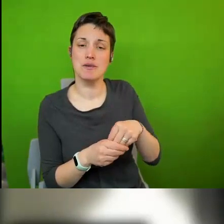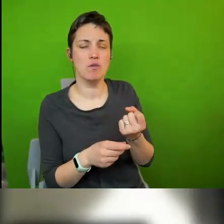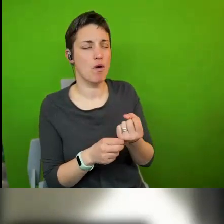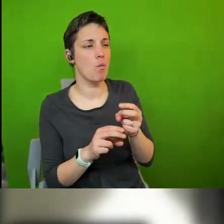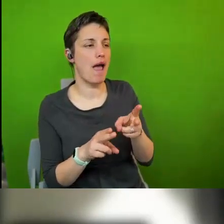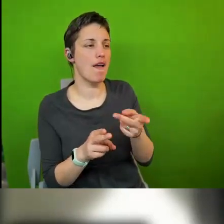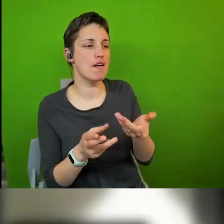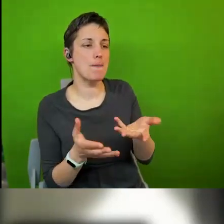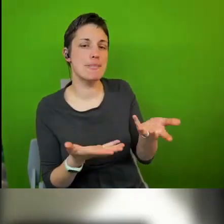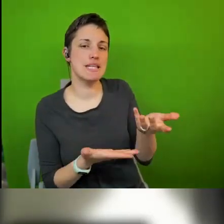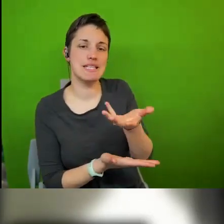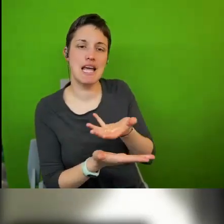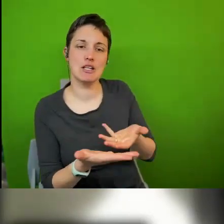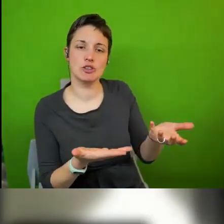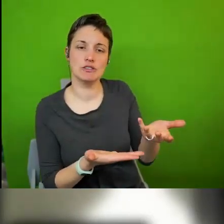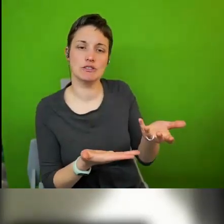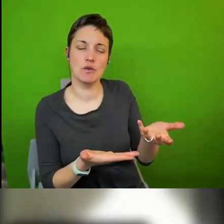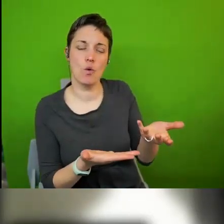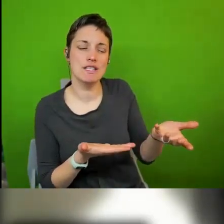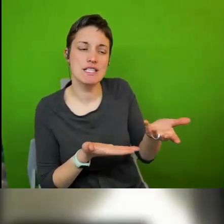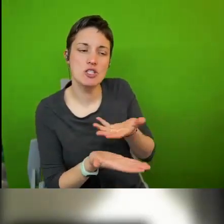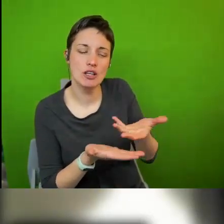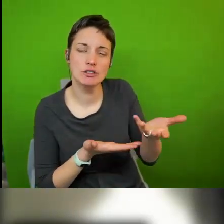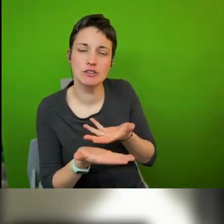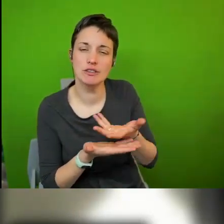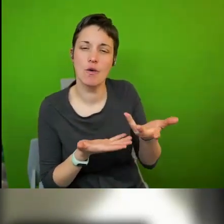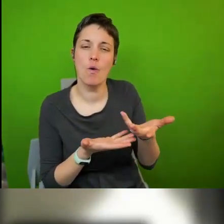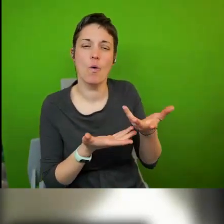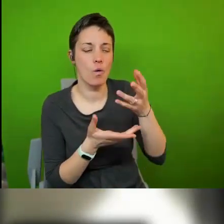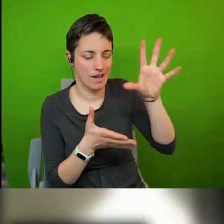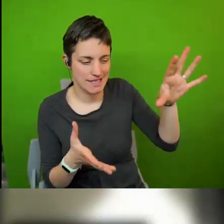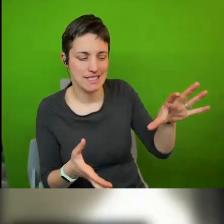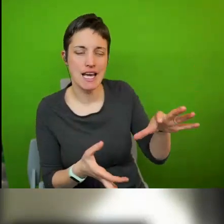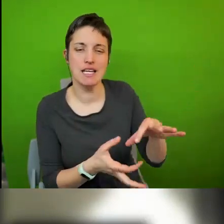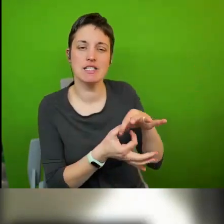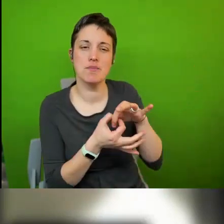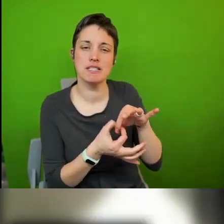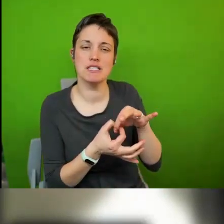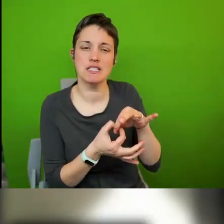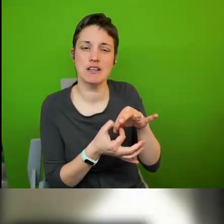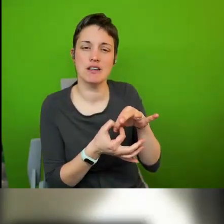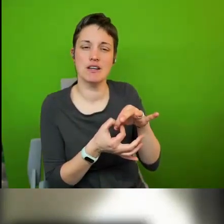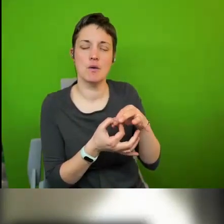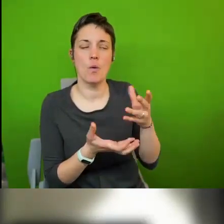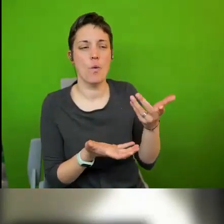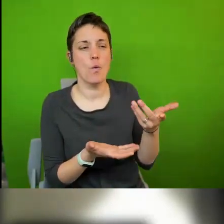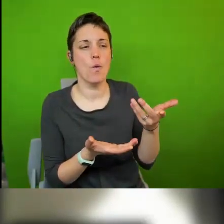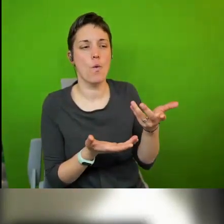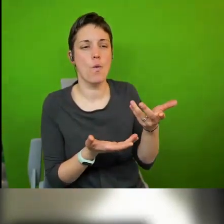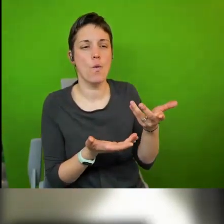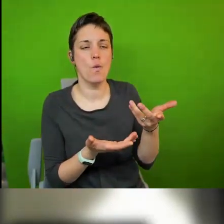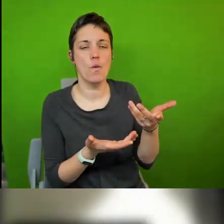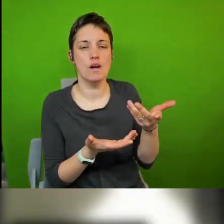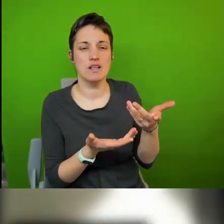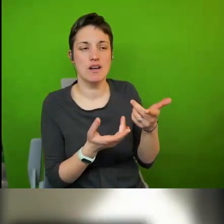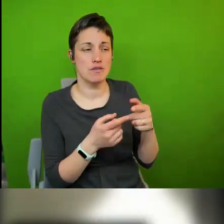one of discussion or one of joint engagement than of specific elements for holding duty bearers